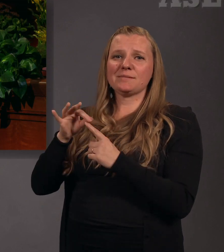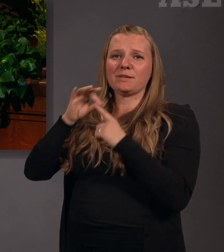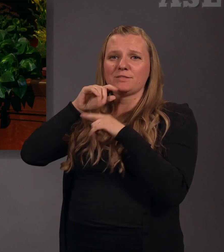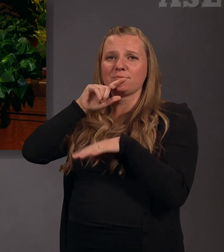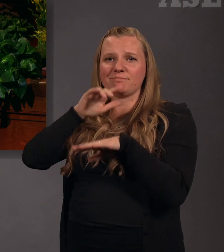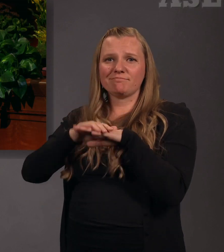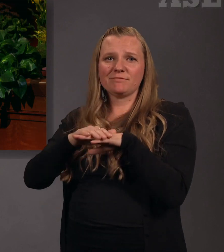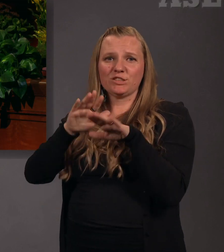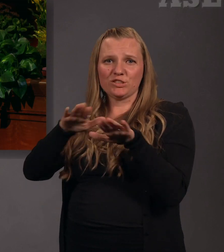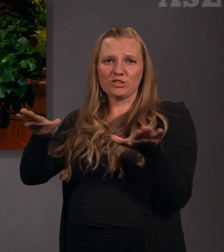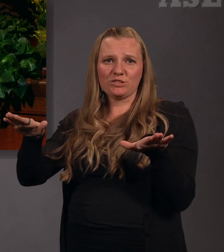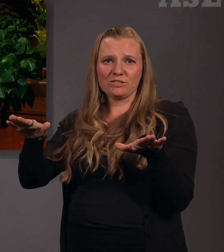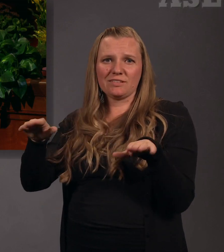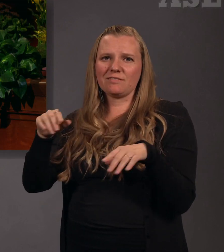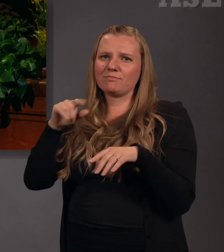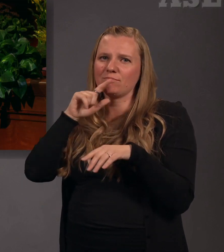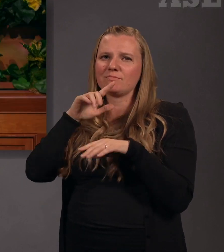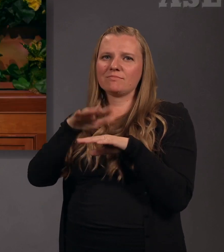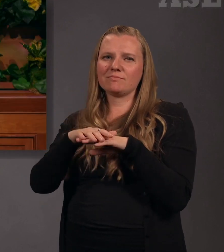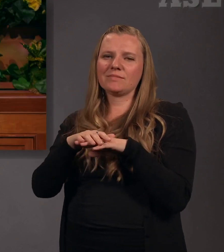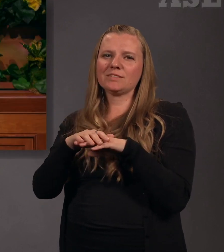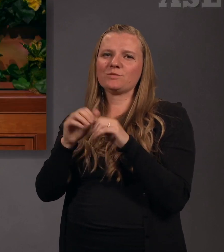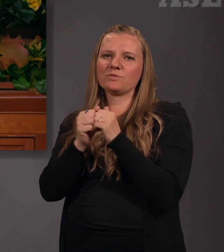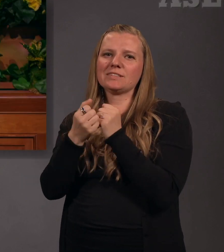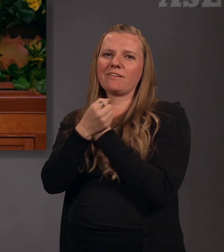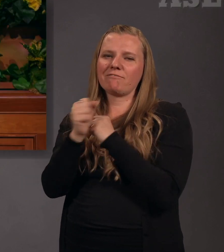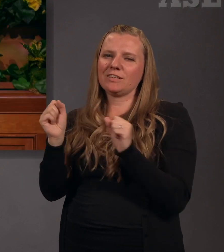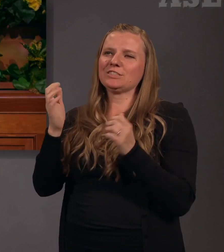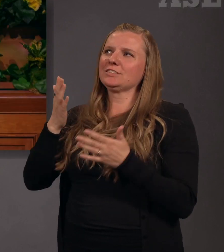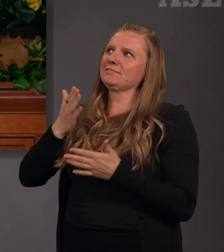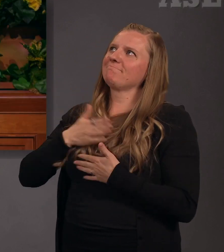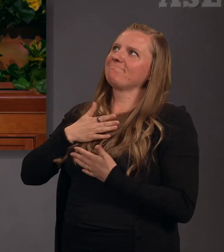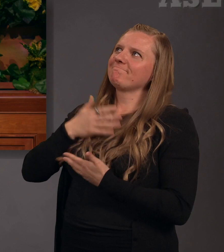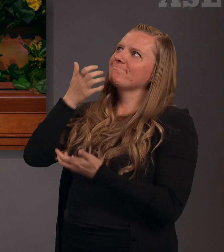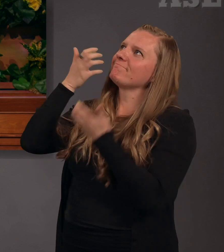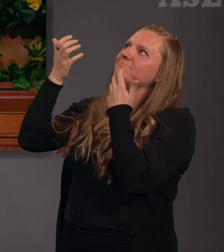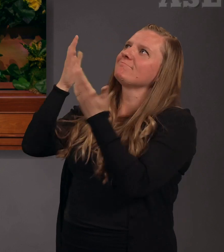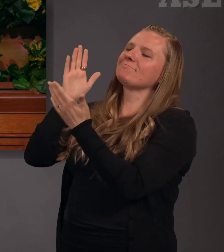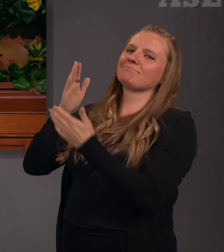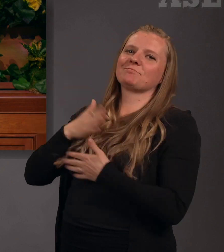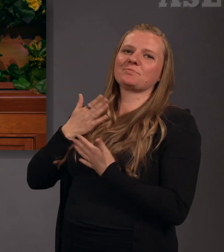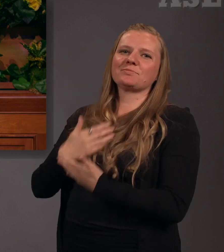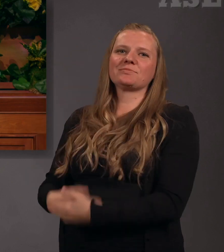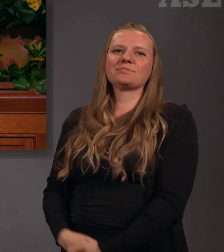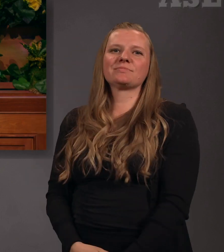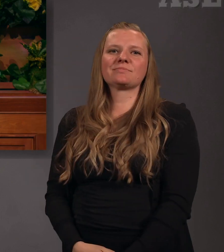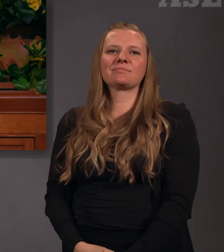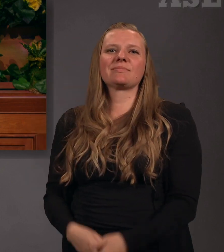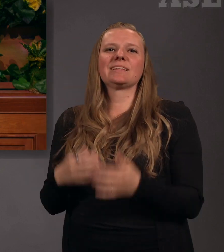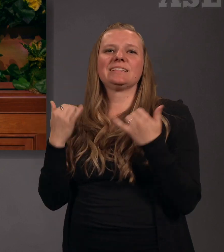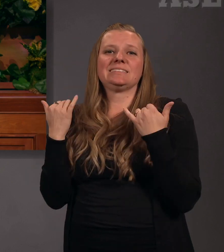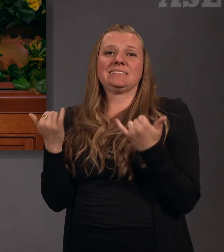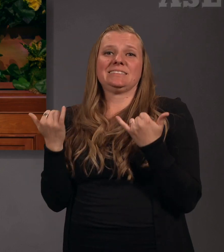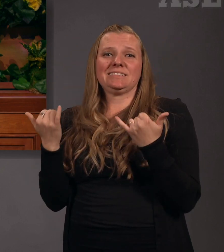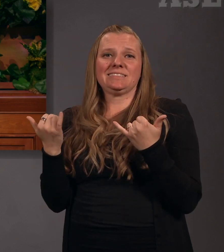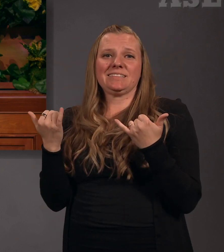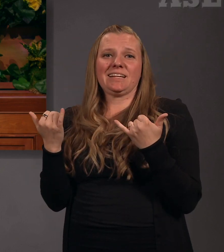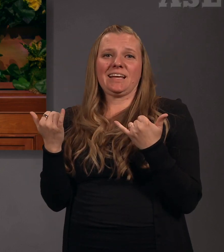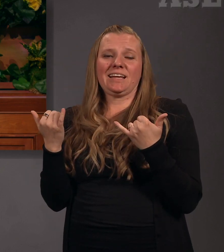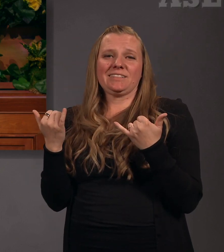aloud for joy. Brothers and sisters, today on this Palm Sunday, let us,